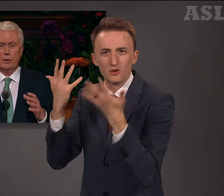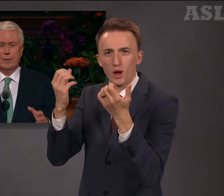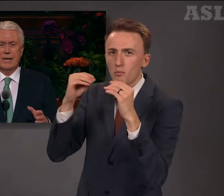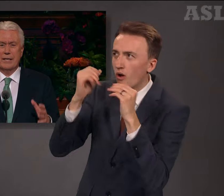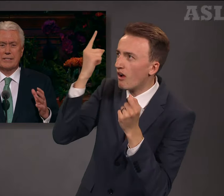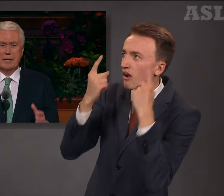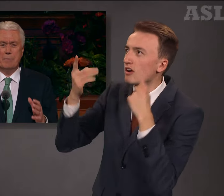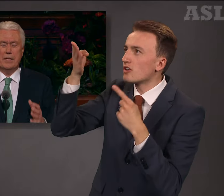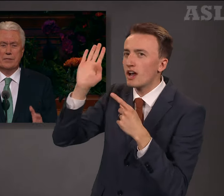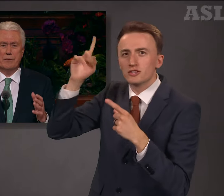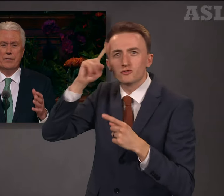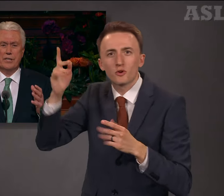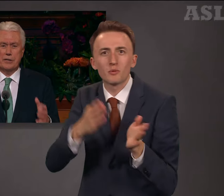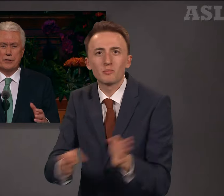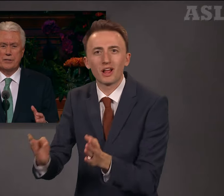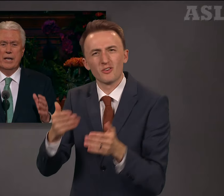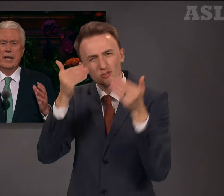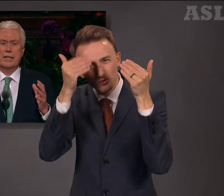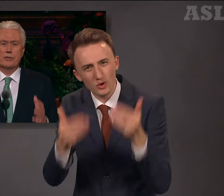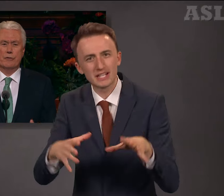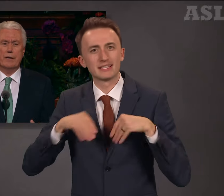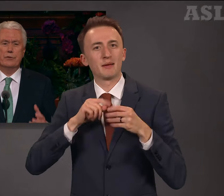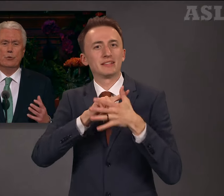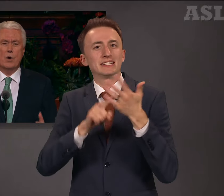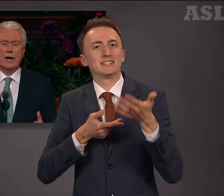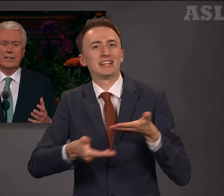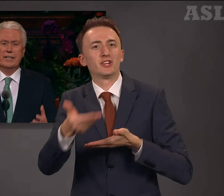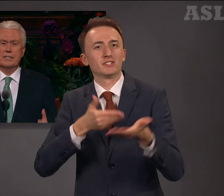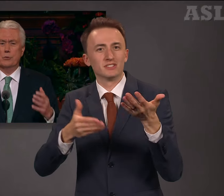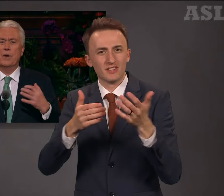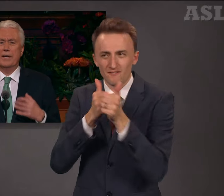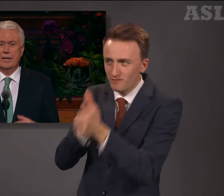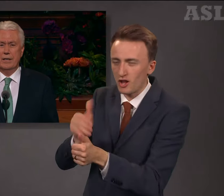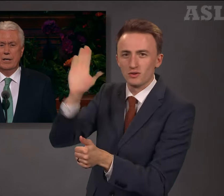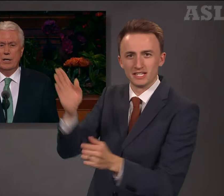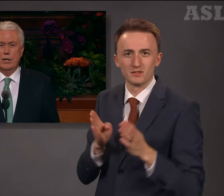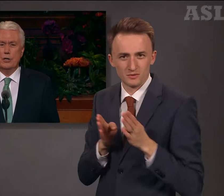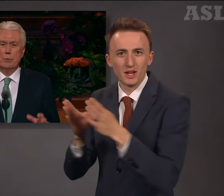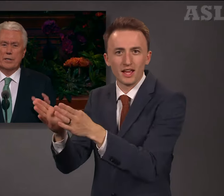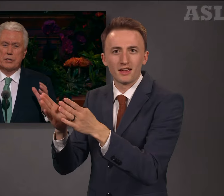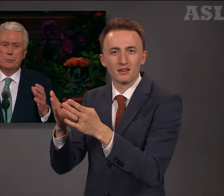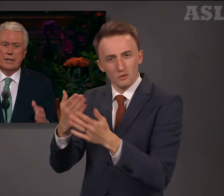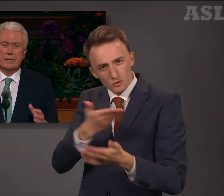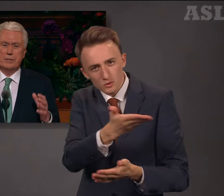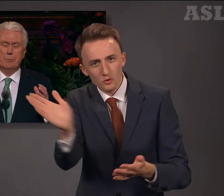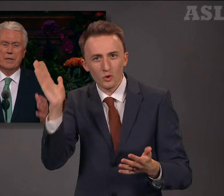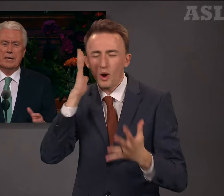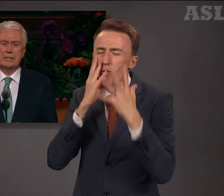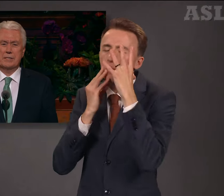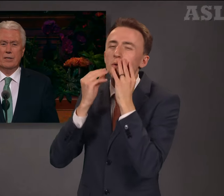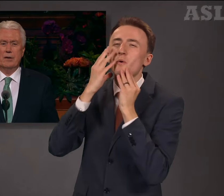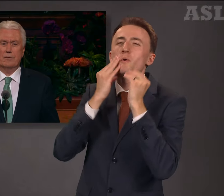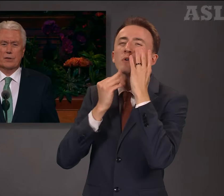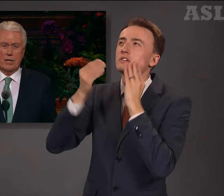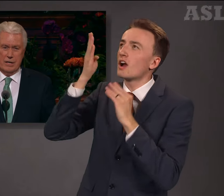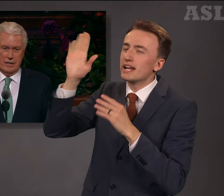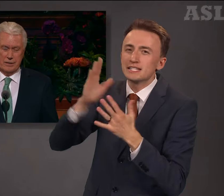plan, accept these invitations and strive to walk in His way. You will experience the peace of God,